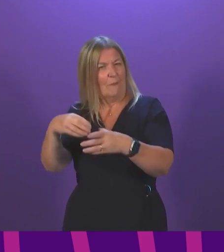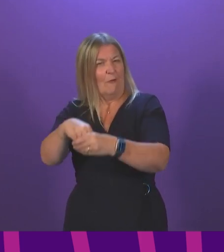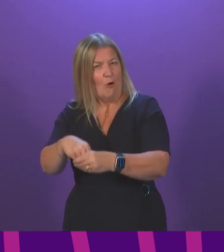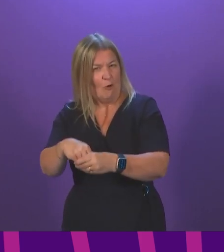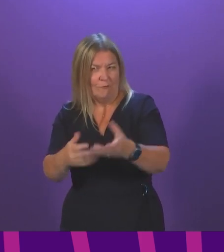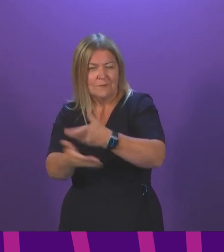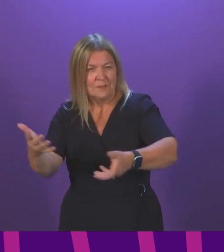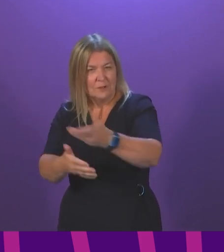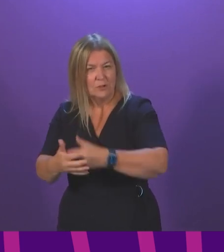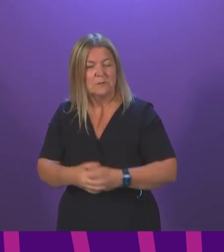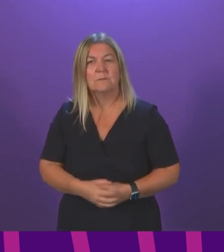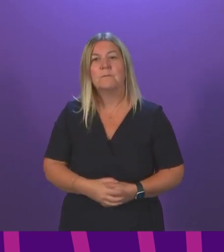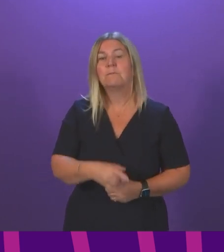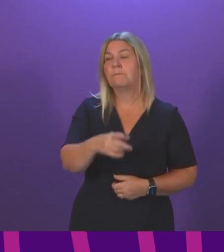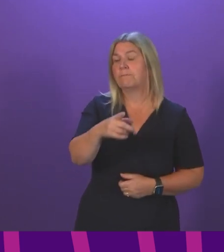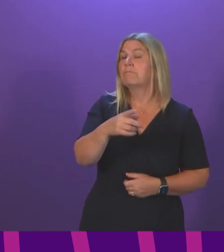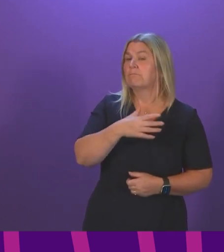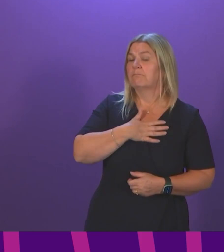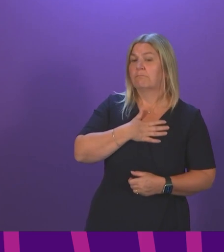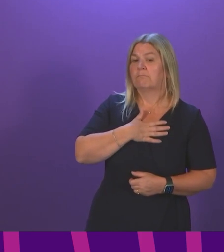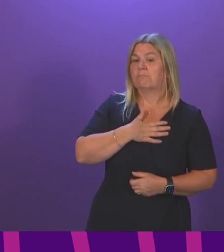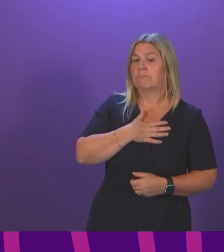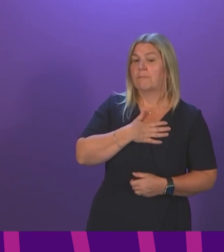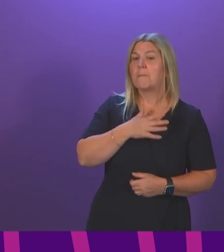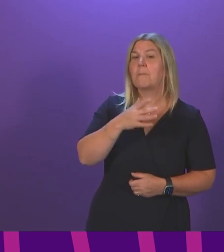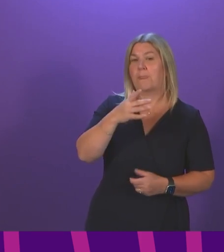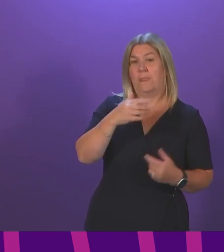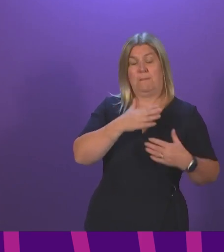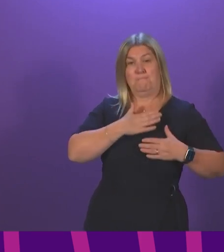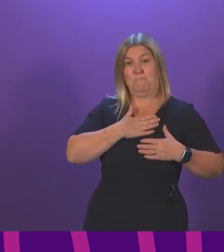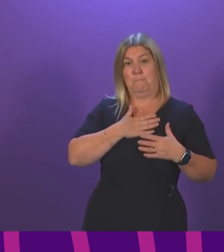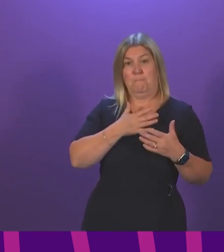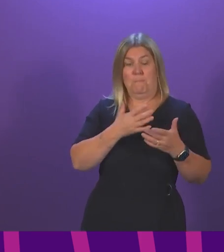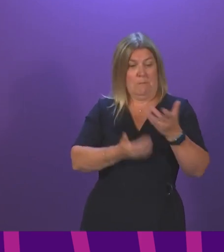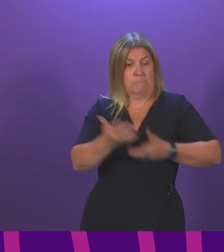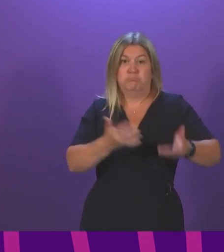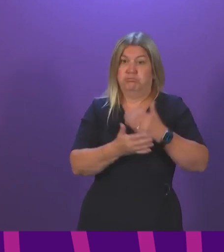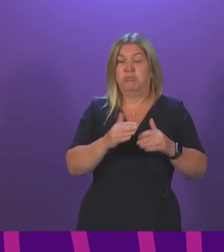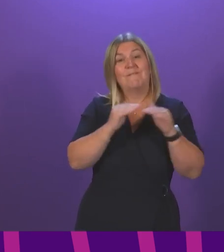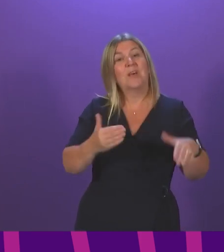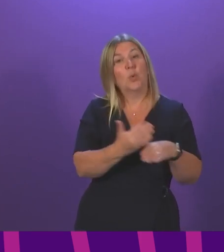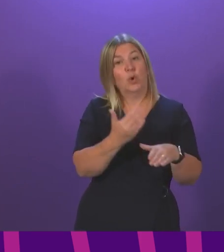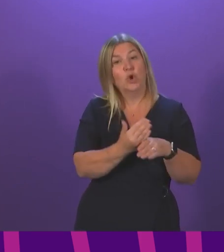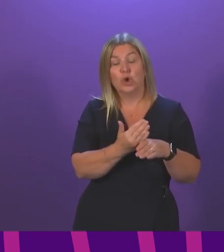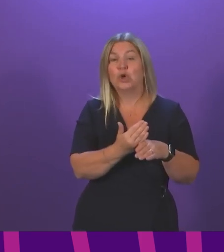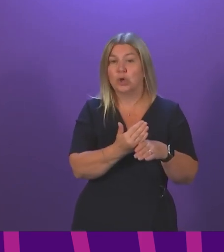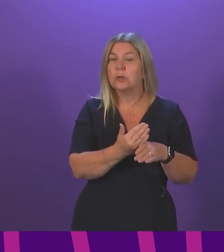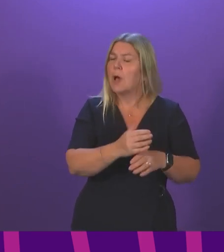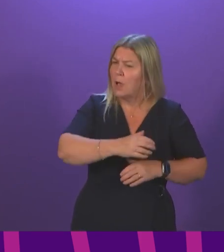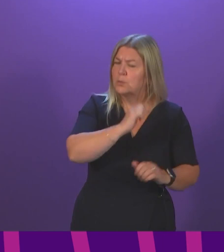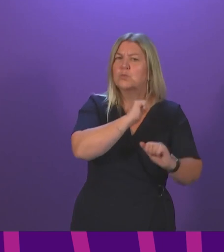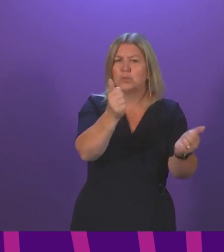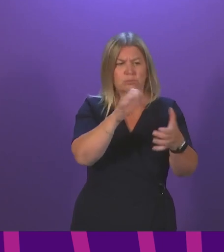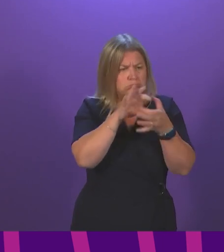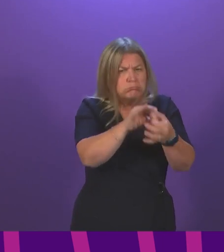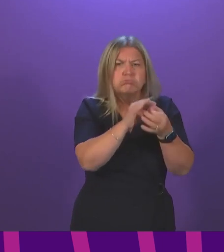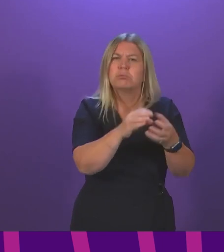part of fair work, in my opinion, is good industrial relations and good engagement and discussion with